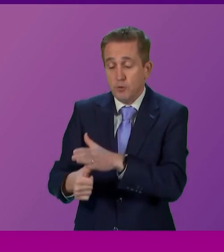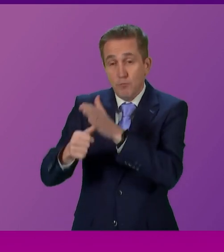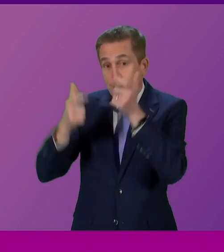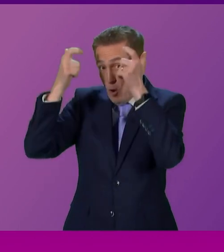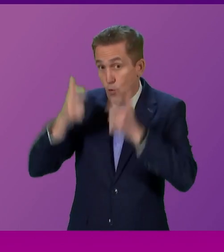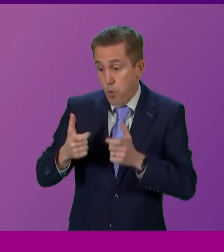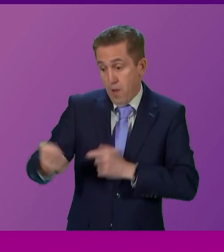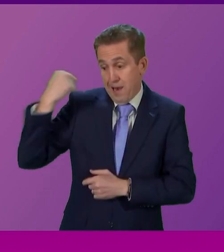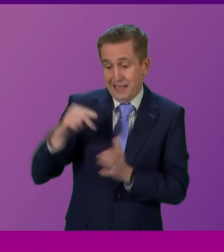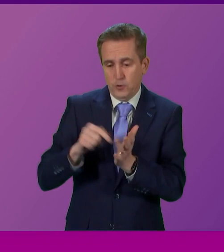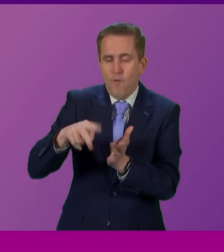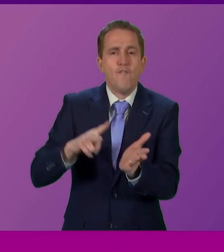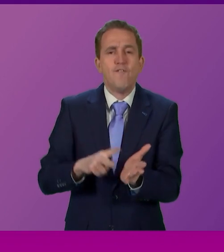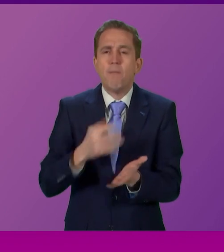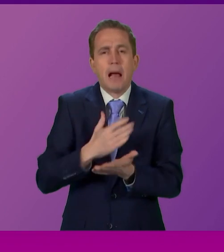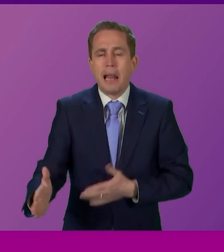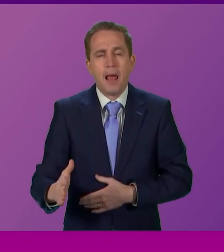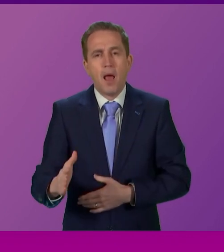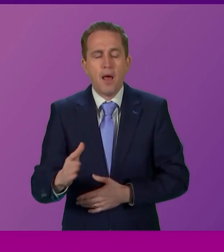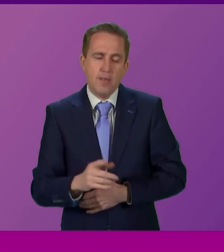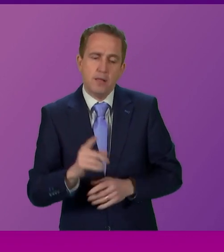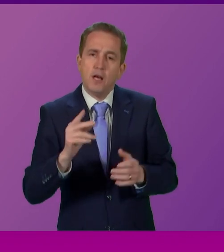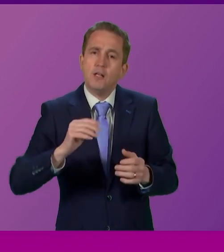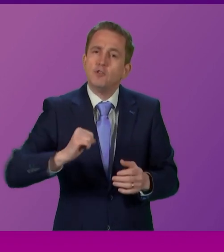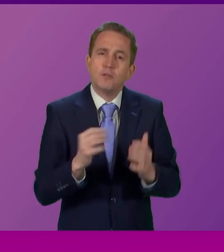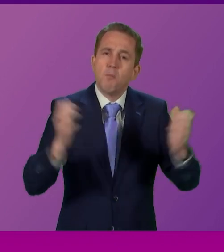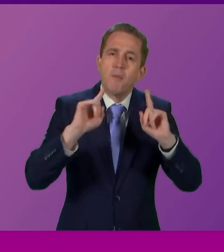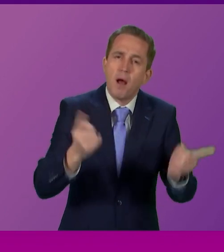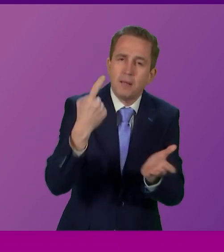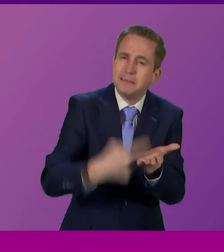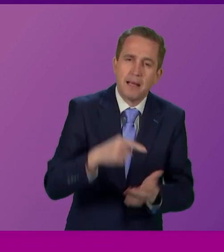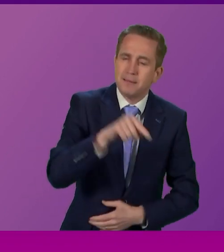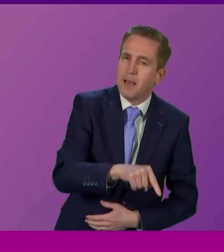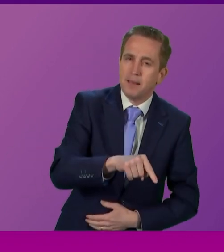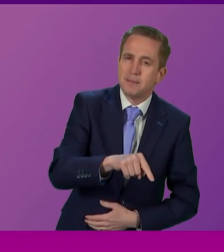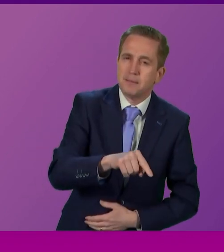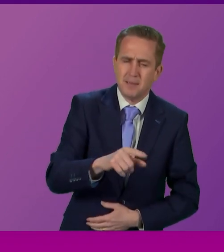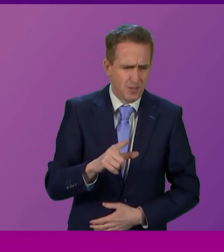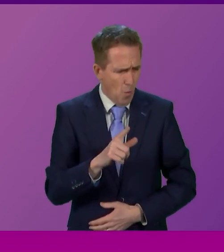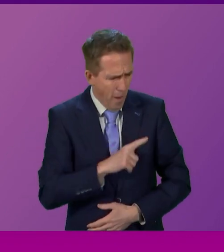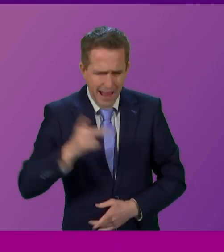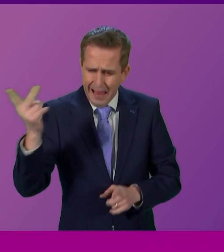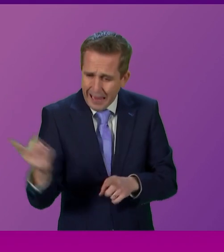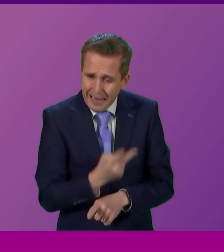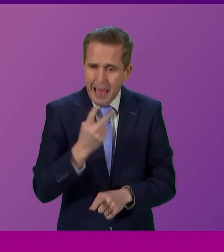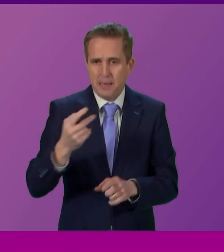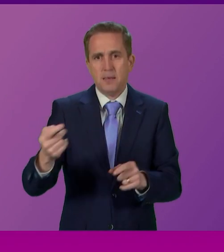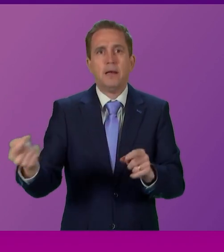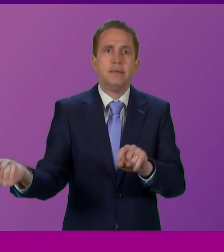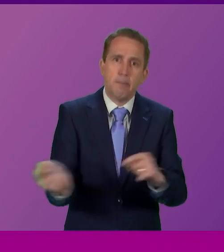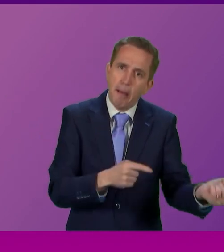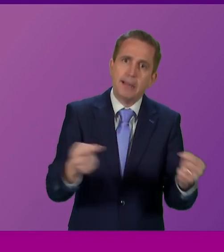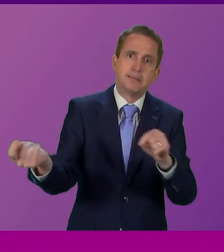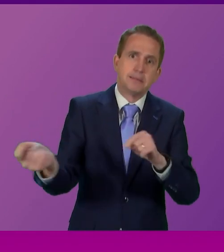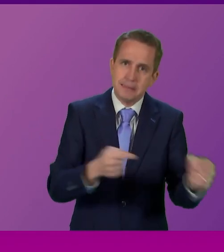was unambiguous. With that in mind, it begs the question as to why we are here, once again, debating